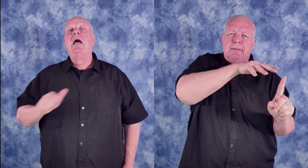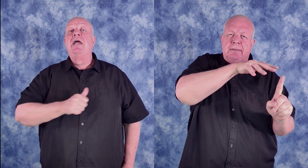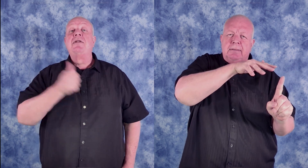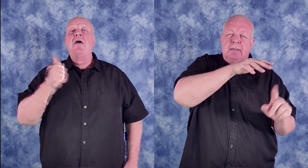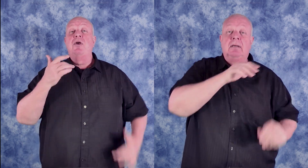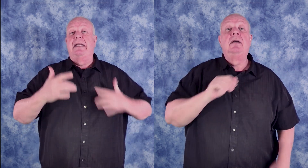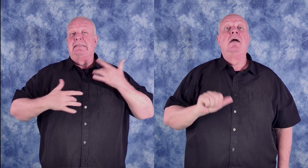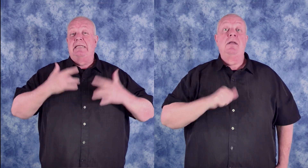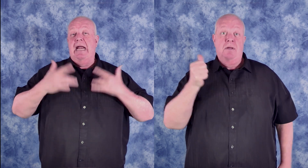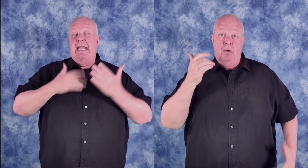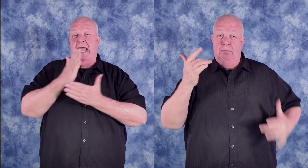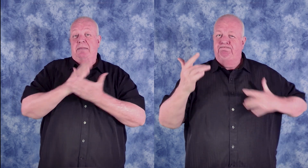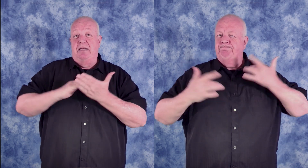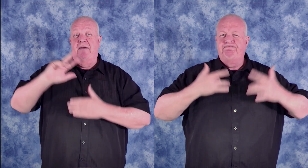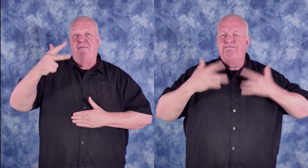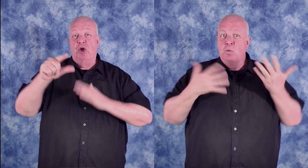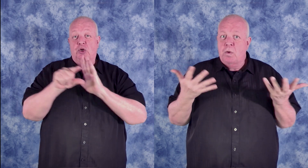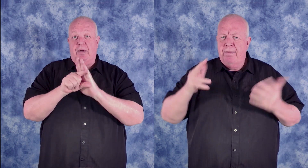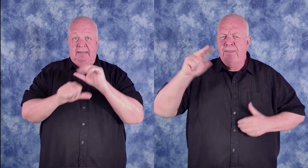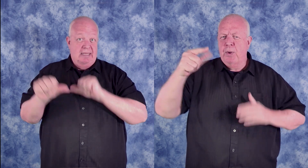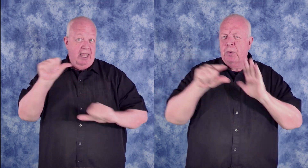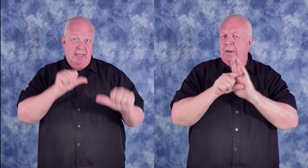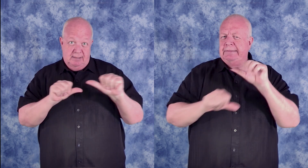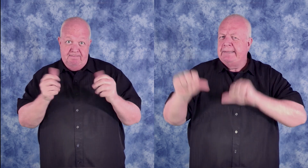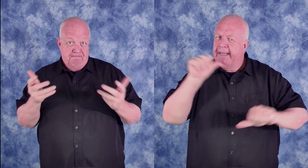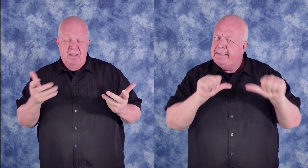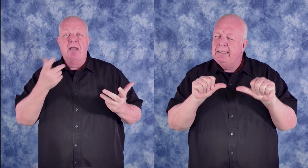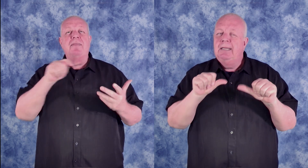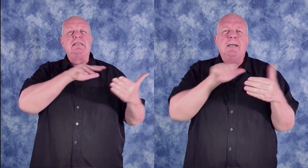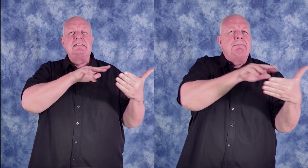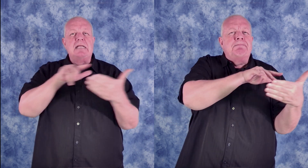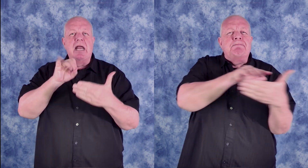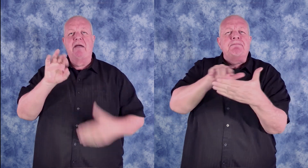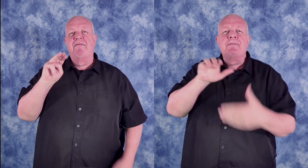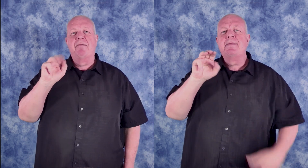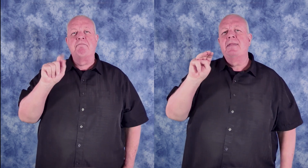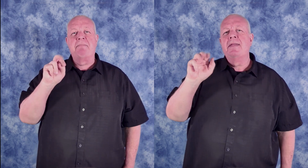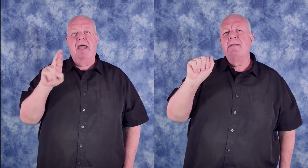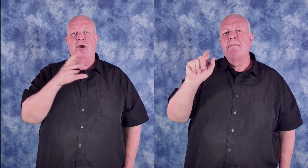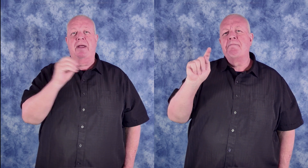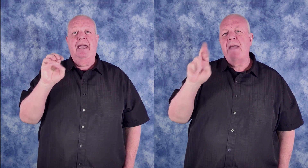Another exciting aspect of third grade science is the study of matter and energy.